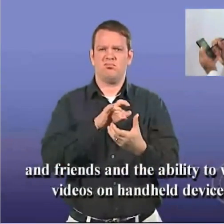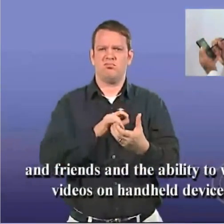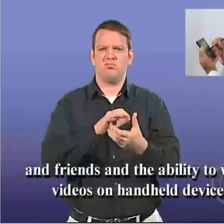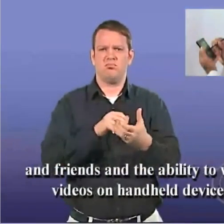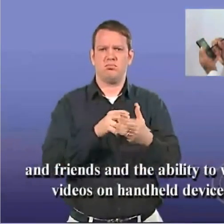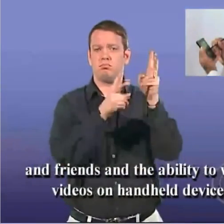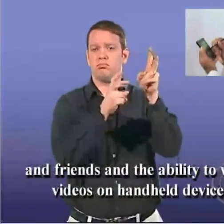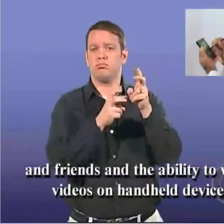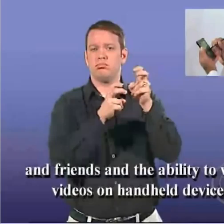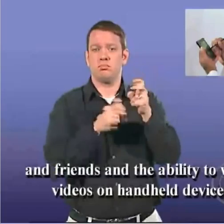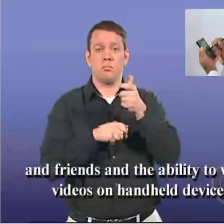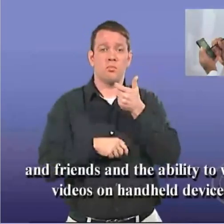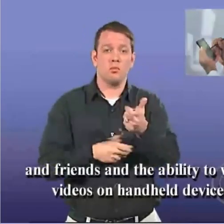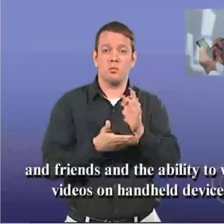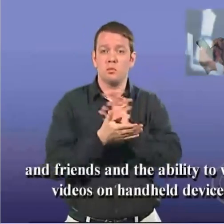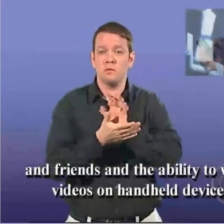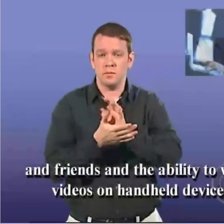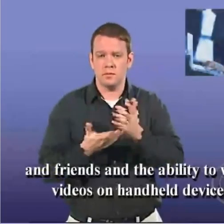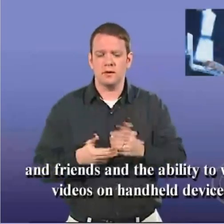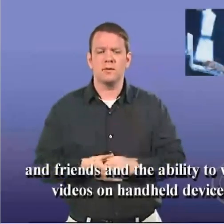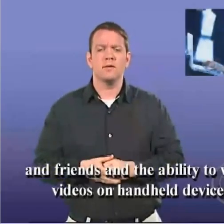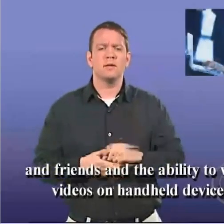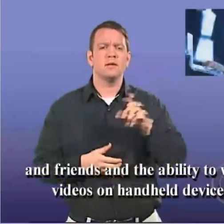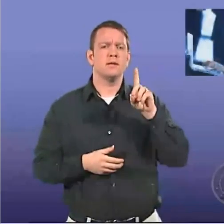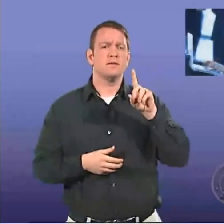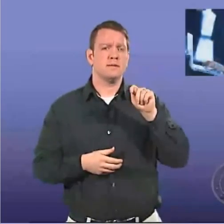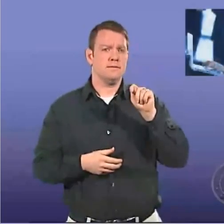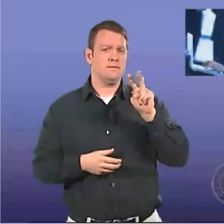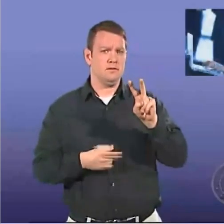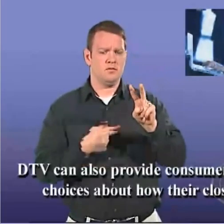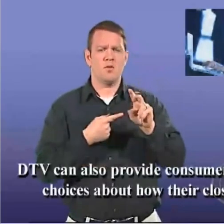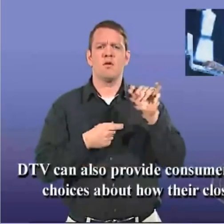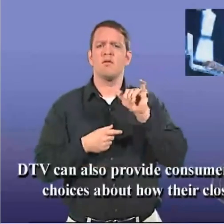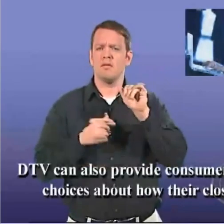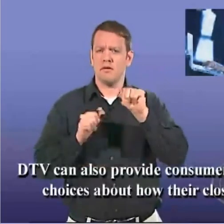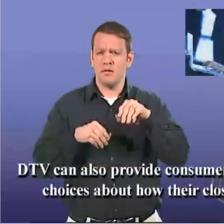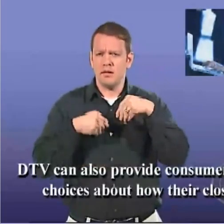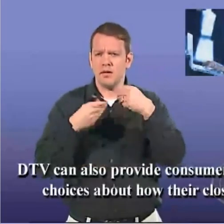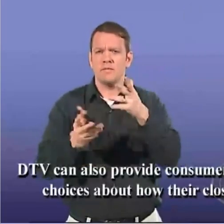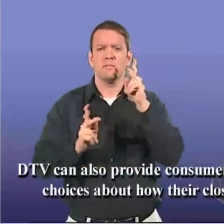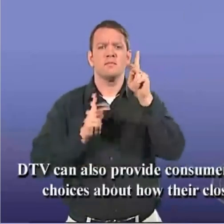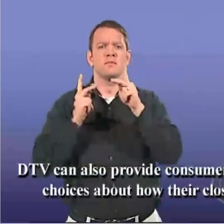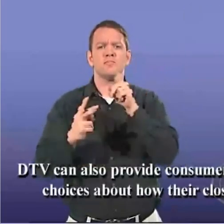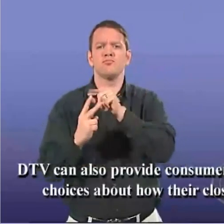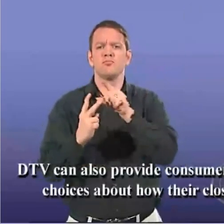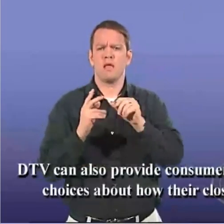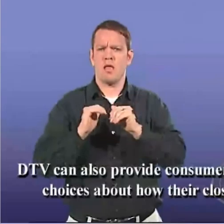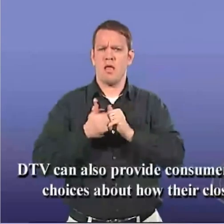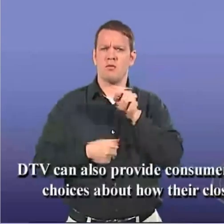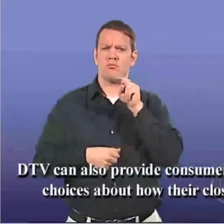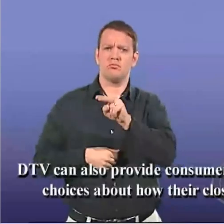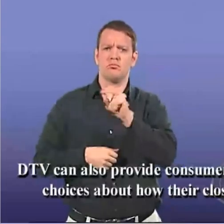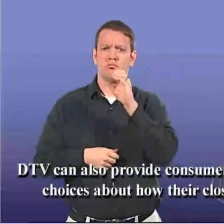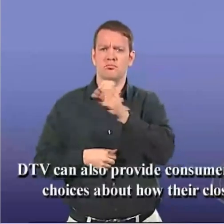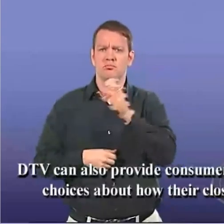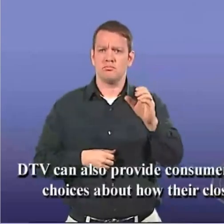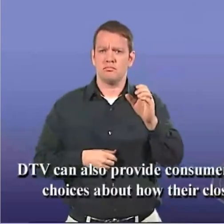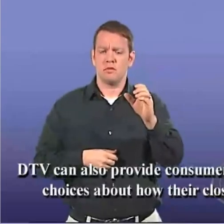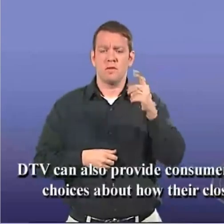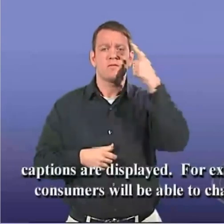watch videos on handheld devices. DTV can also provide consumers with choices about how their